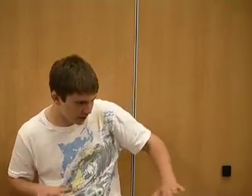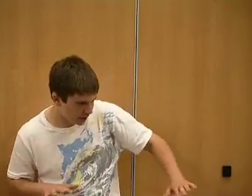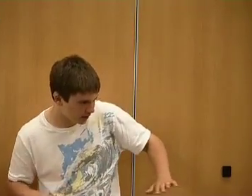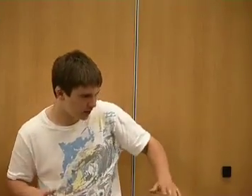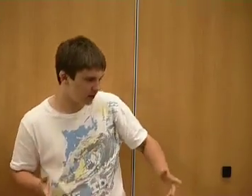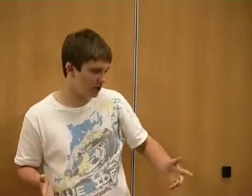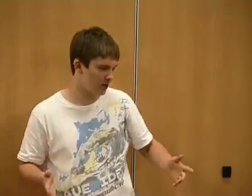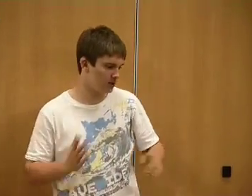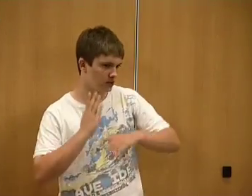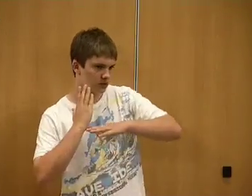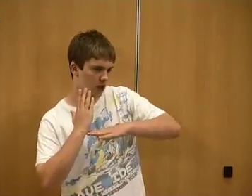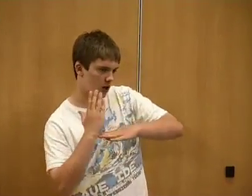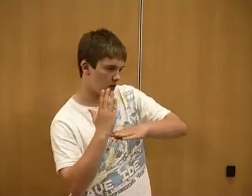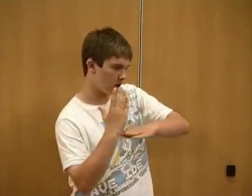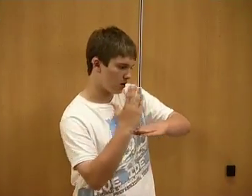surfing, sailing,